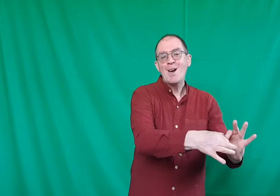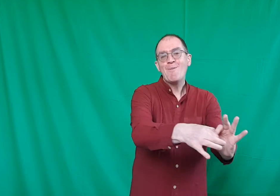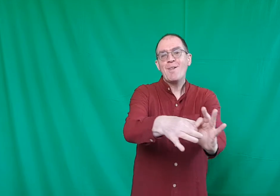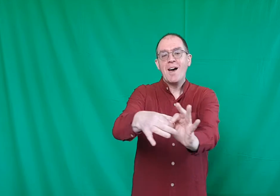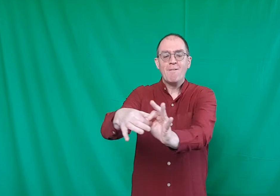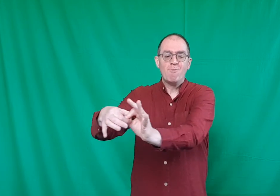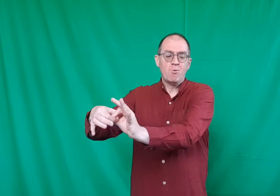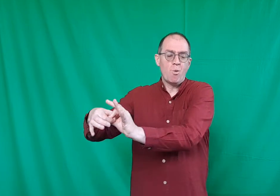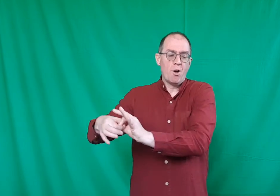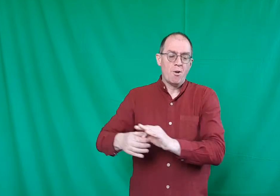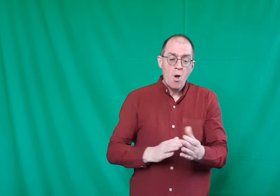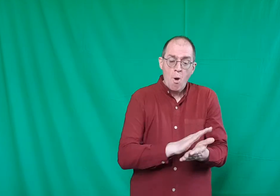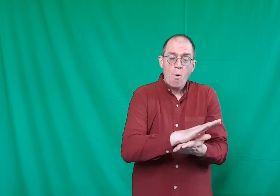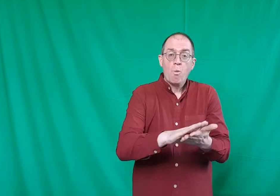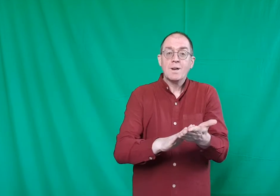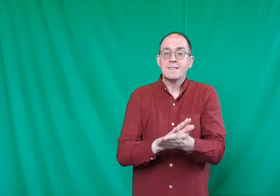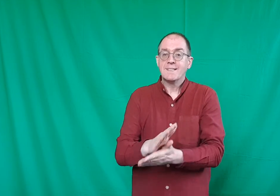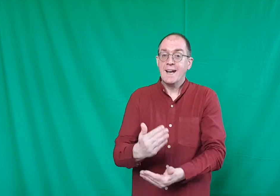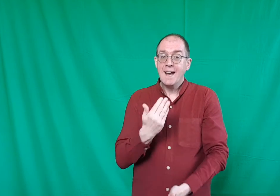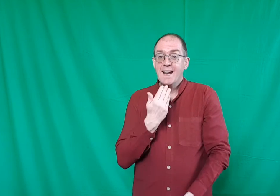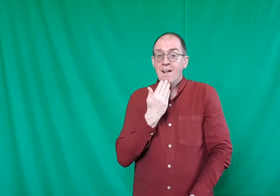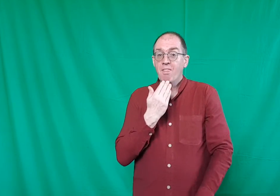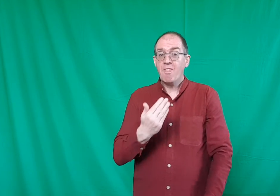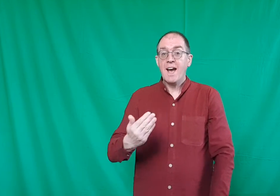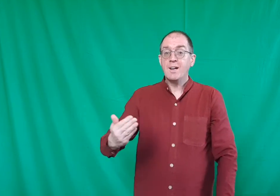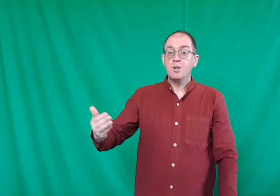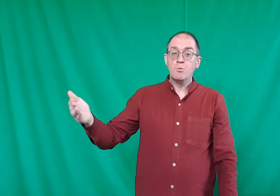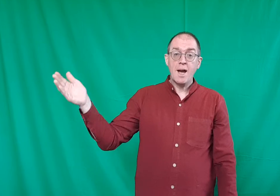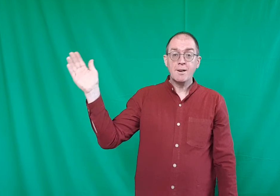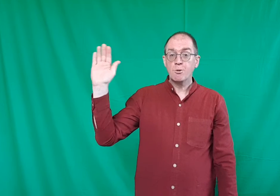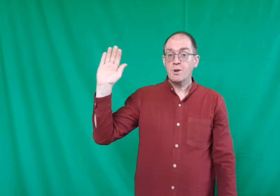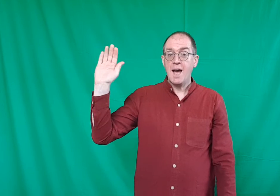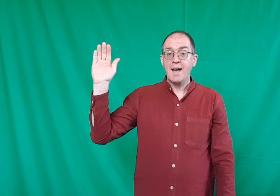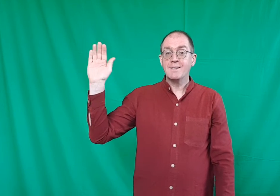Here with everyone we're singing thank you and good night.